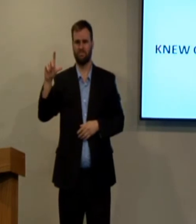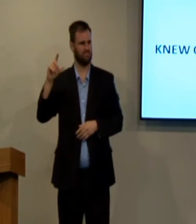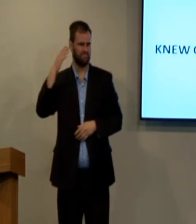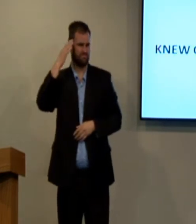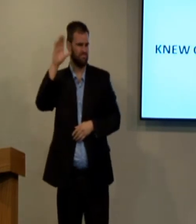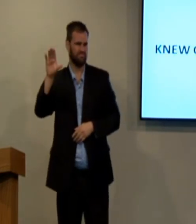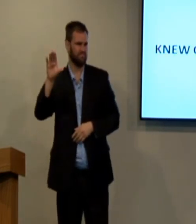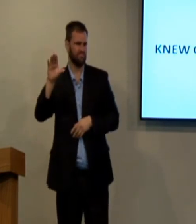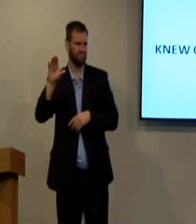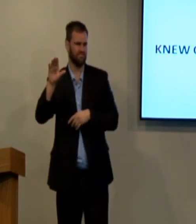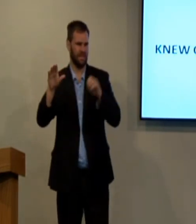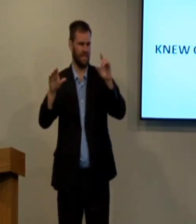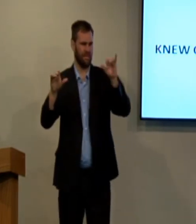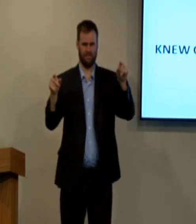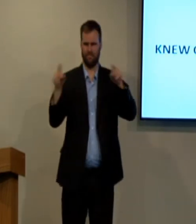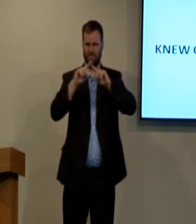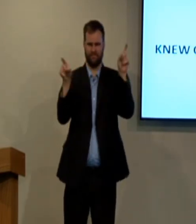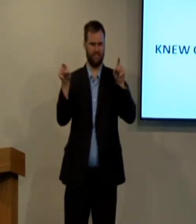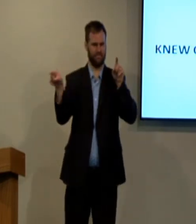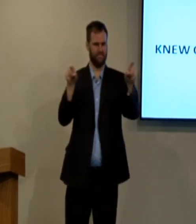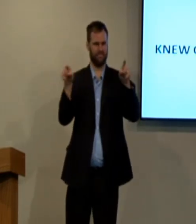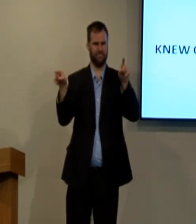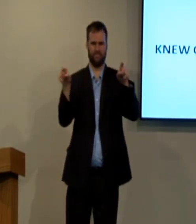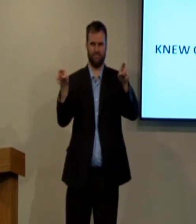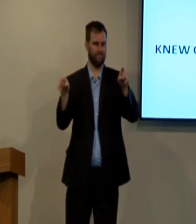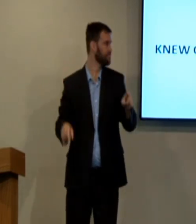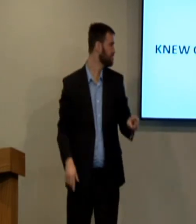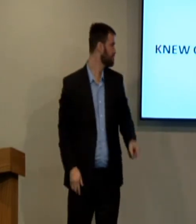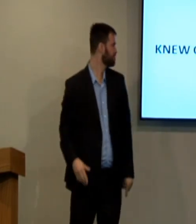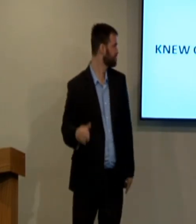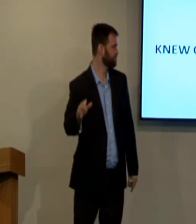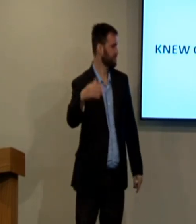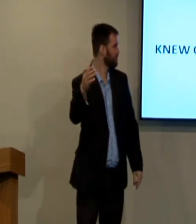And Samuel didn't. They had different perspectives.